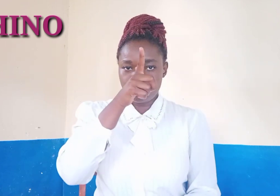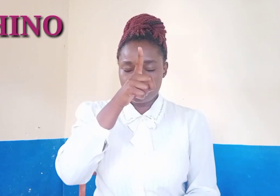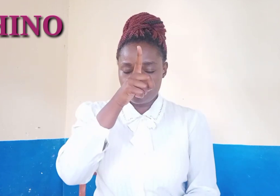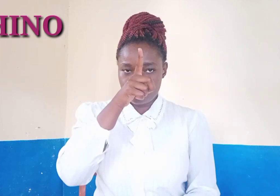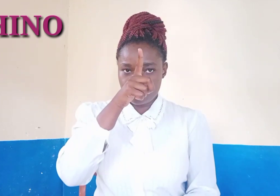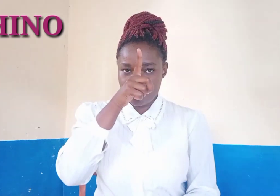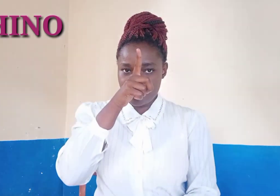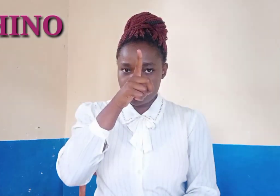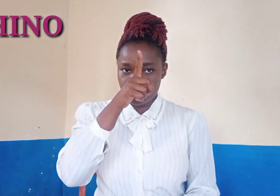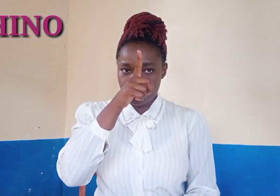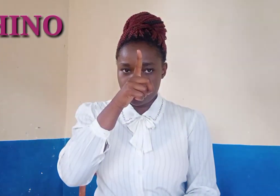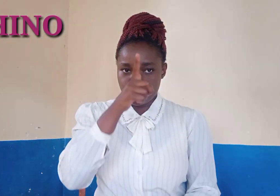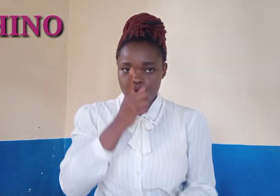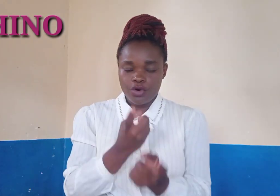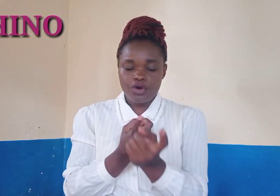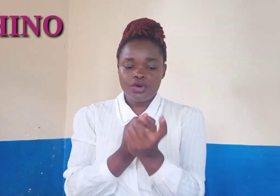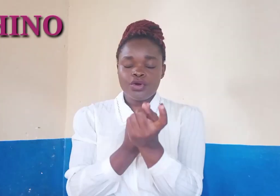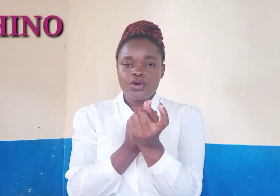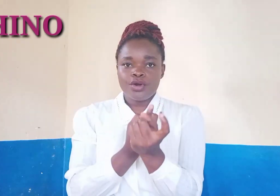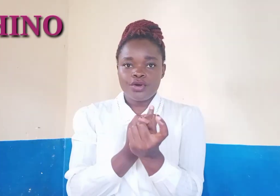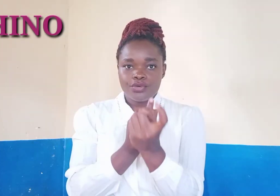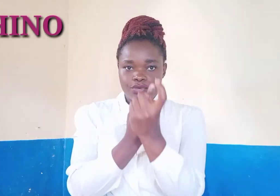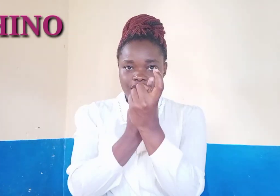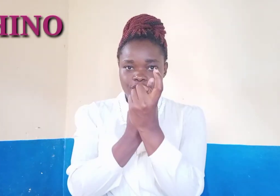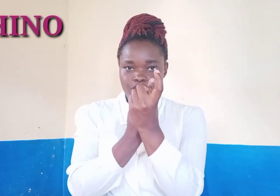Rhino Rhino